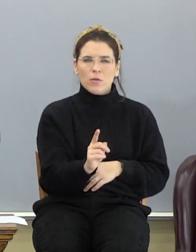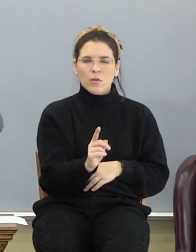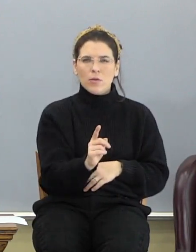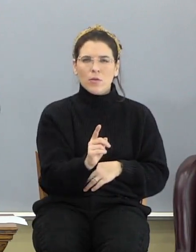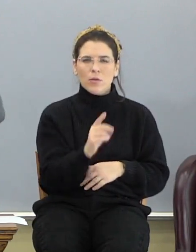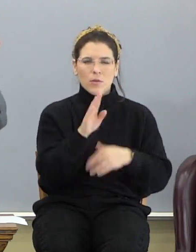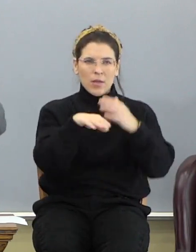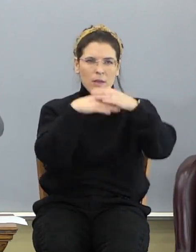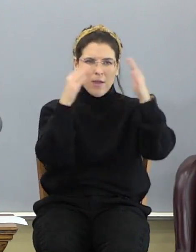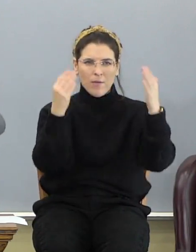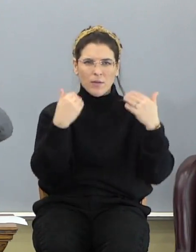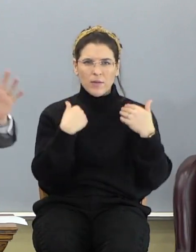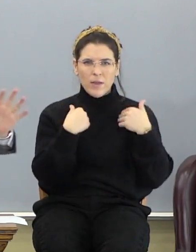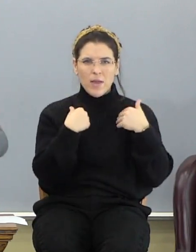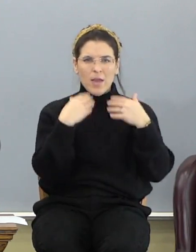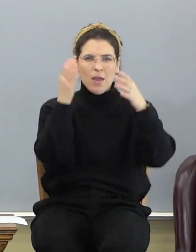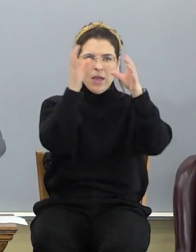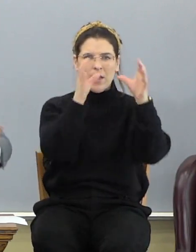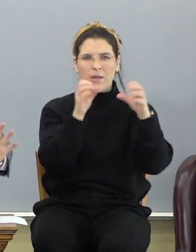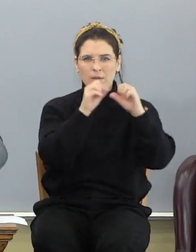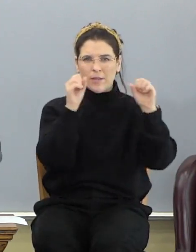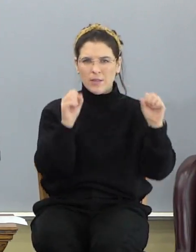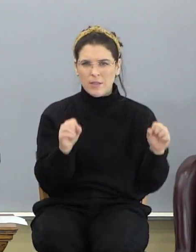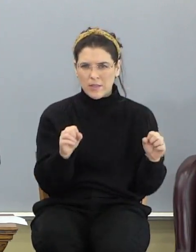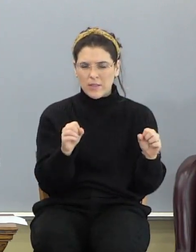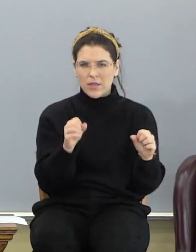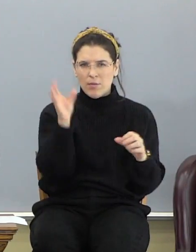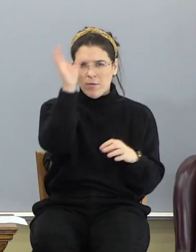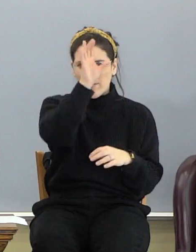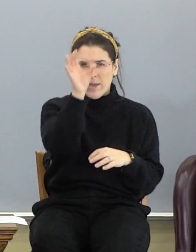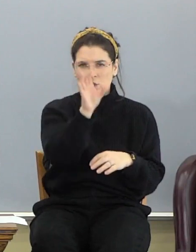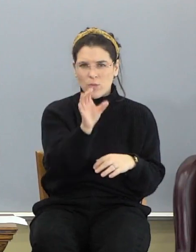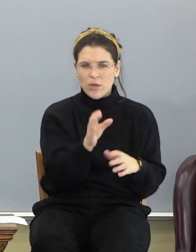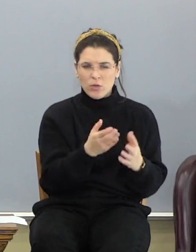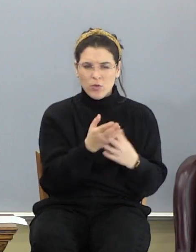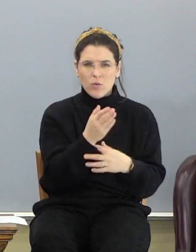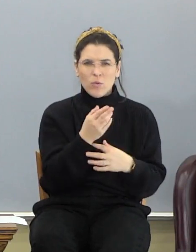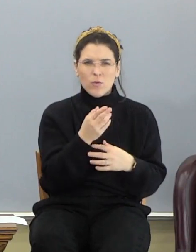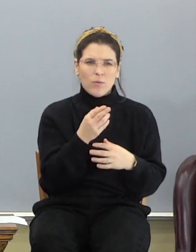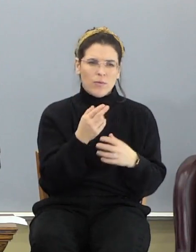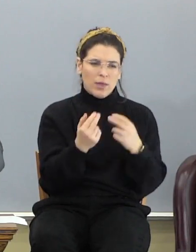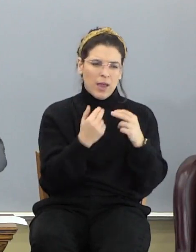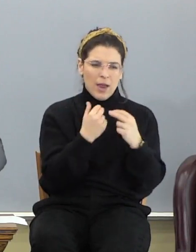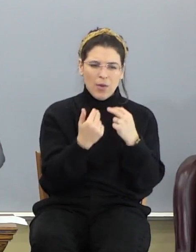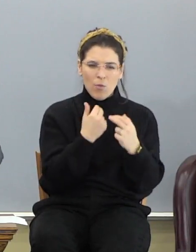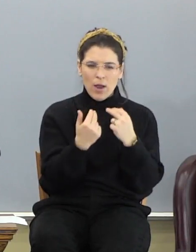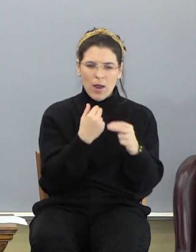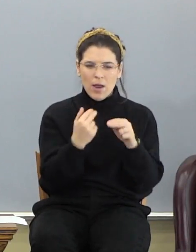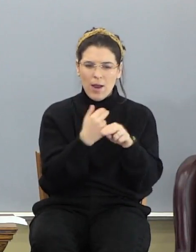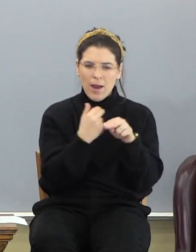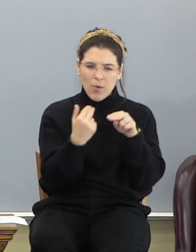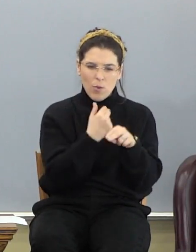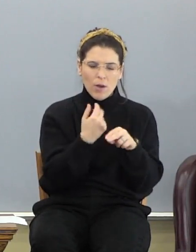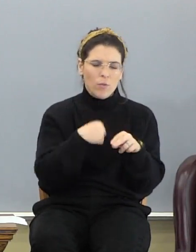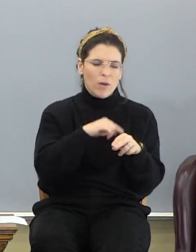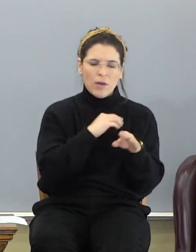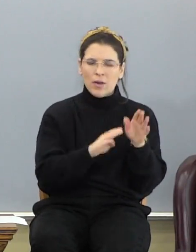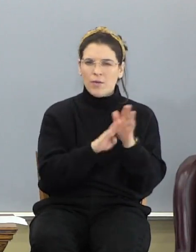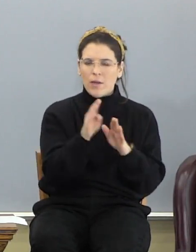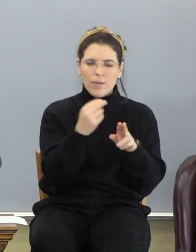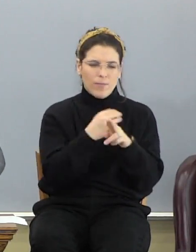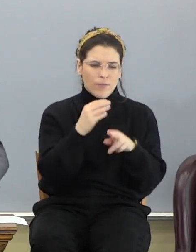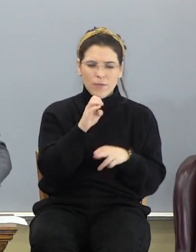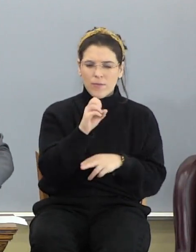The heavens have a whole system of passageways, highway systems. We didn't develop the interstate system.